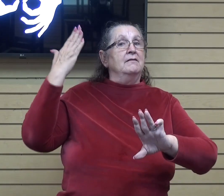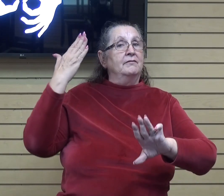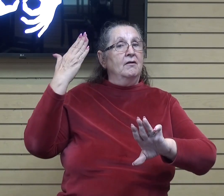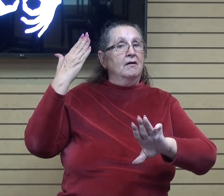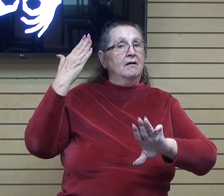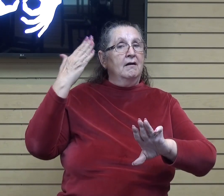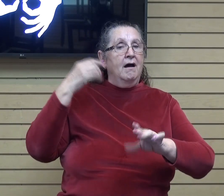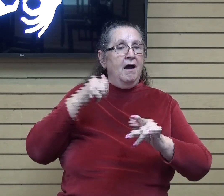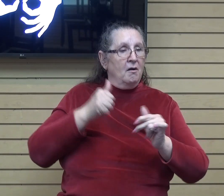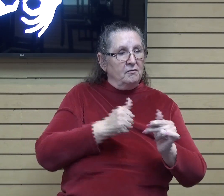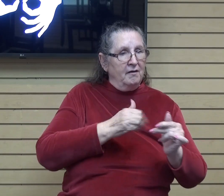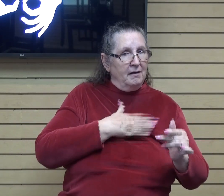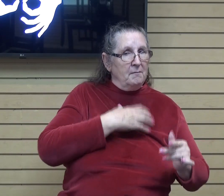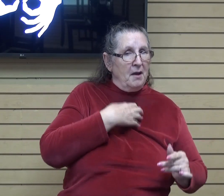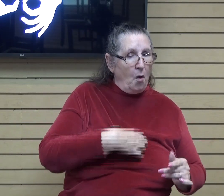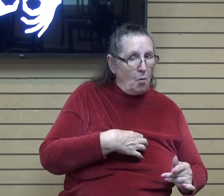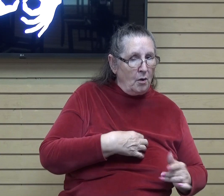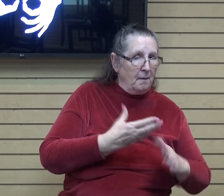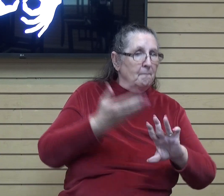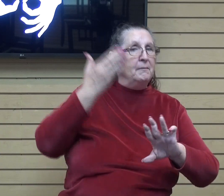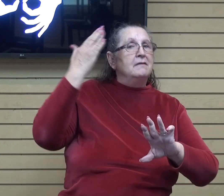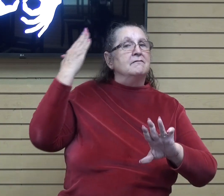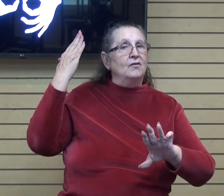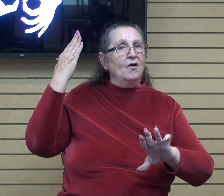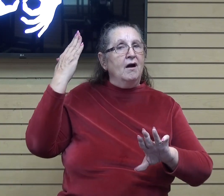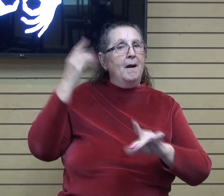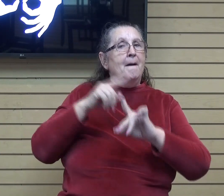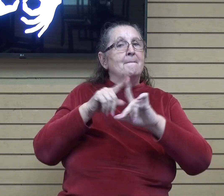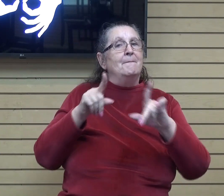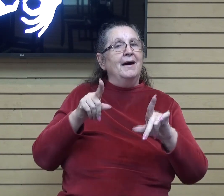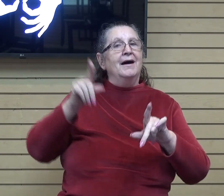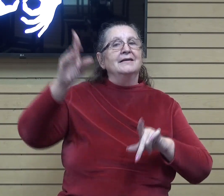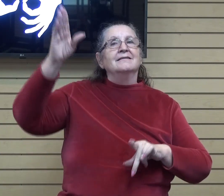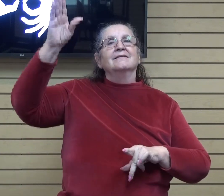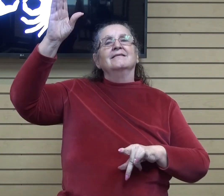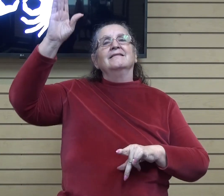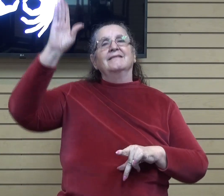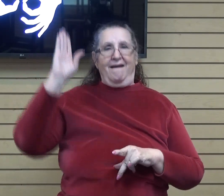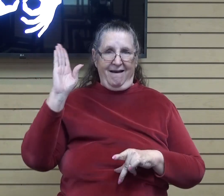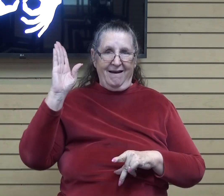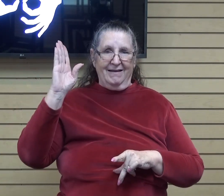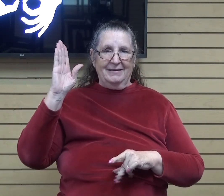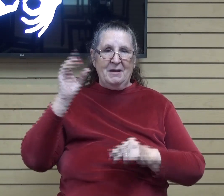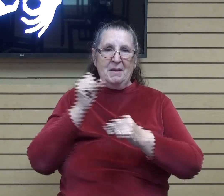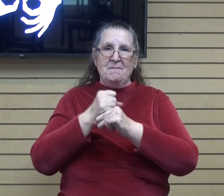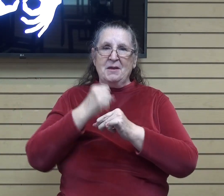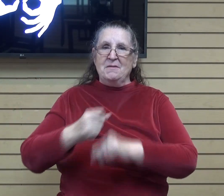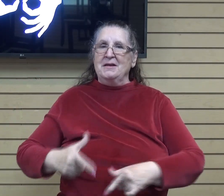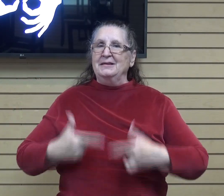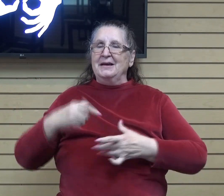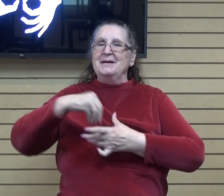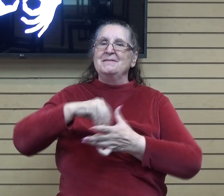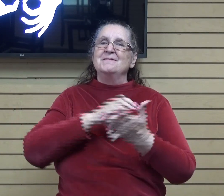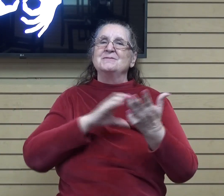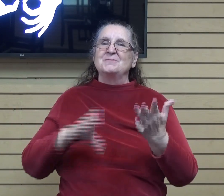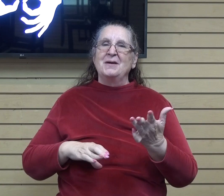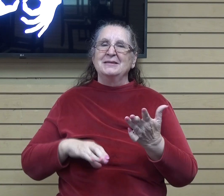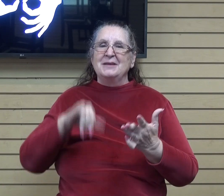following after my own passions. But God made me alive in Christ. That's who you